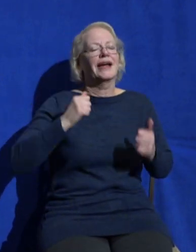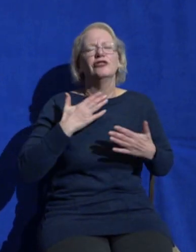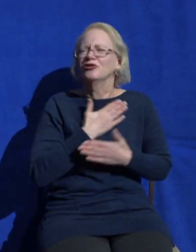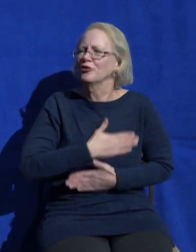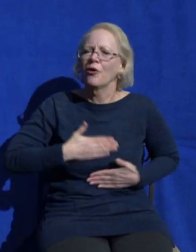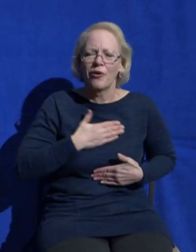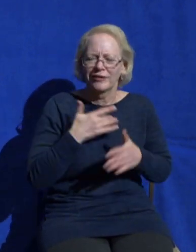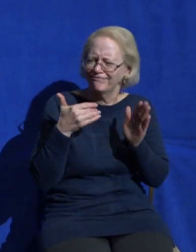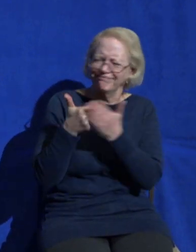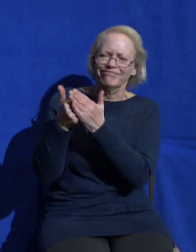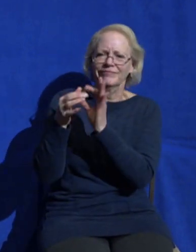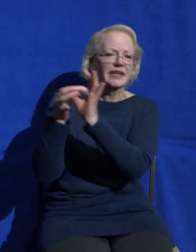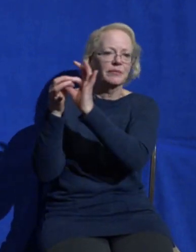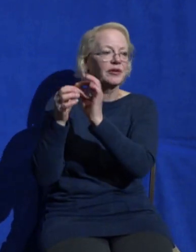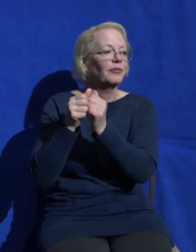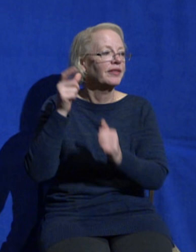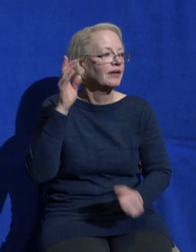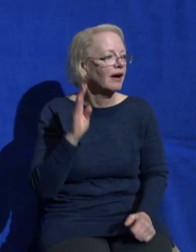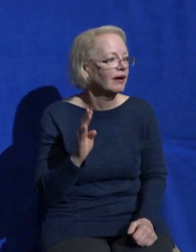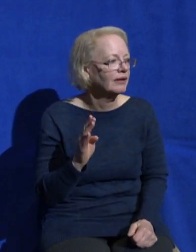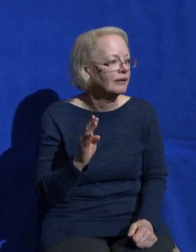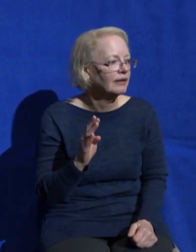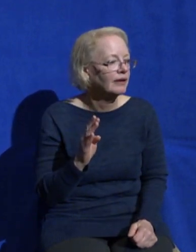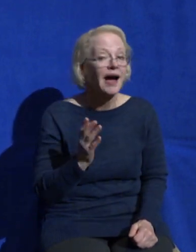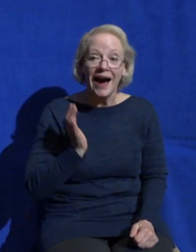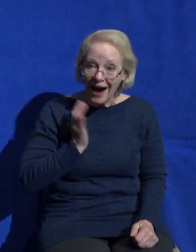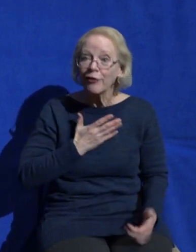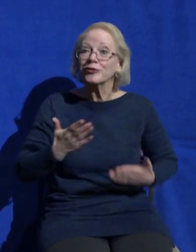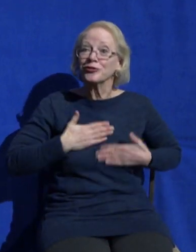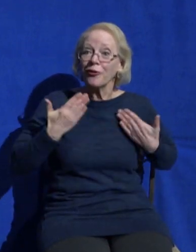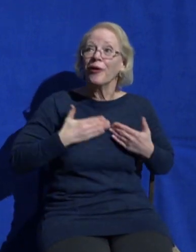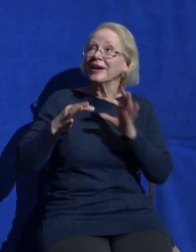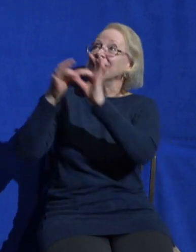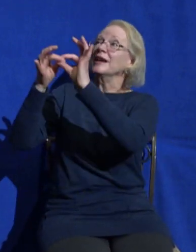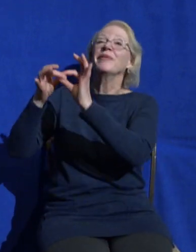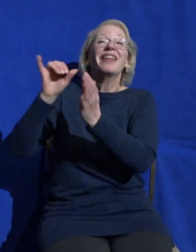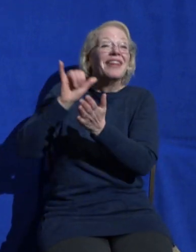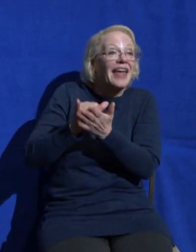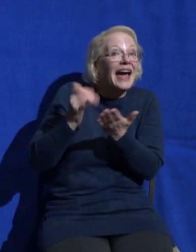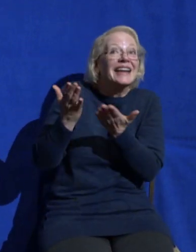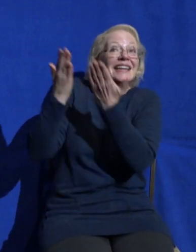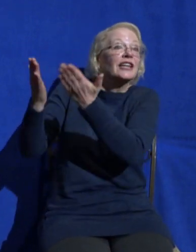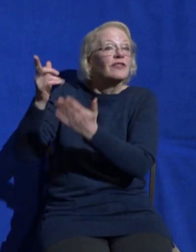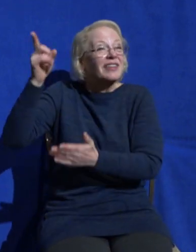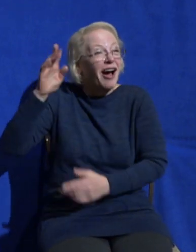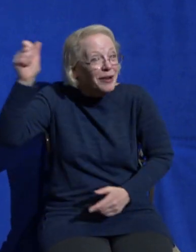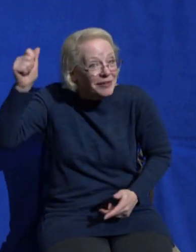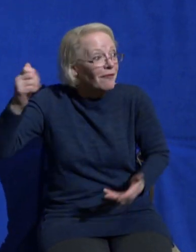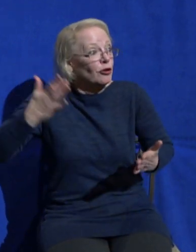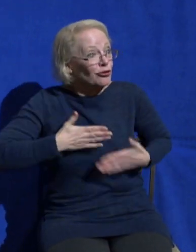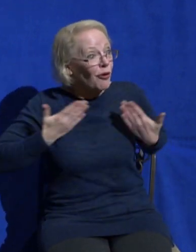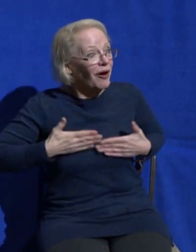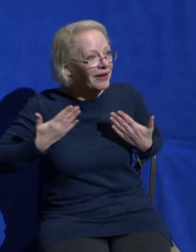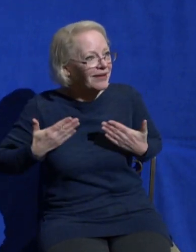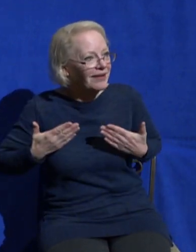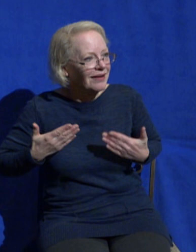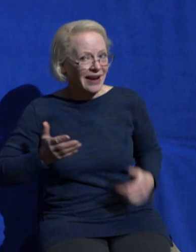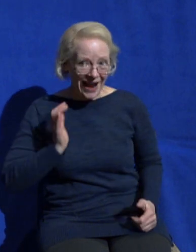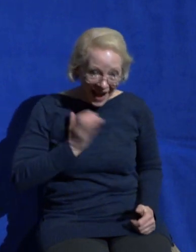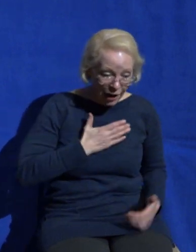and listen our joy in him brings him joy our joy in him brings